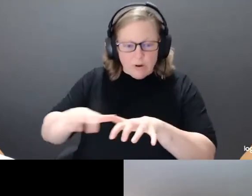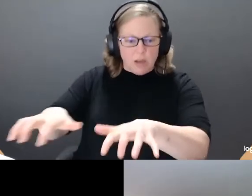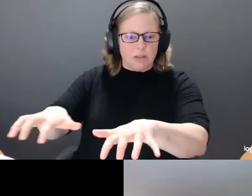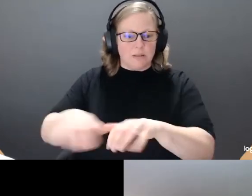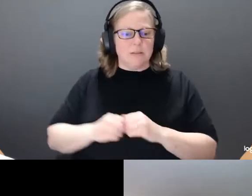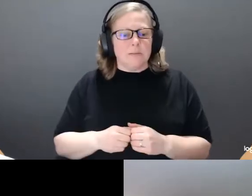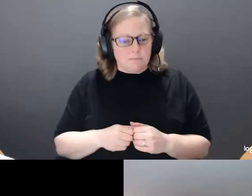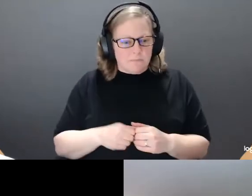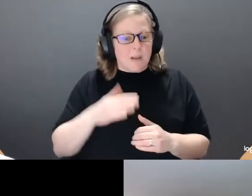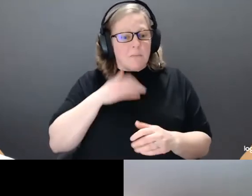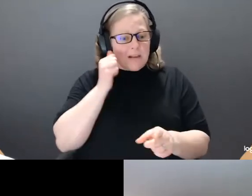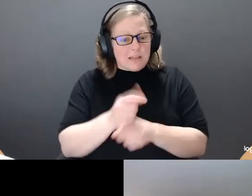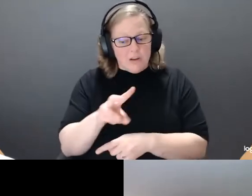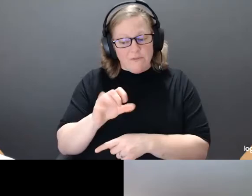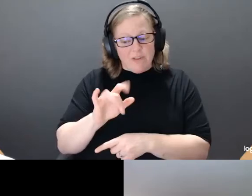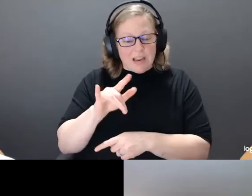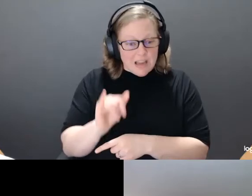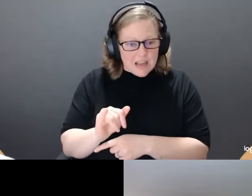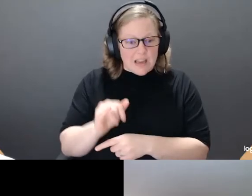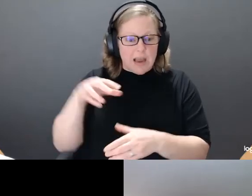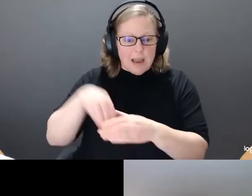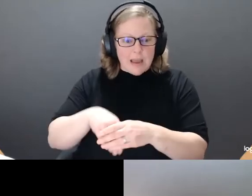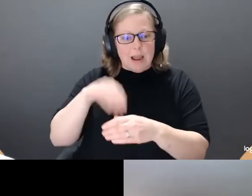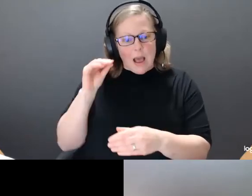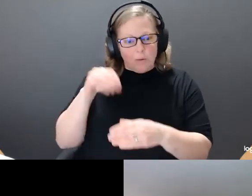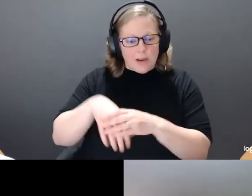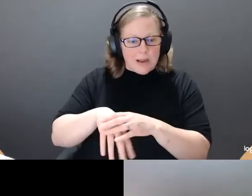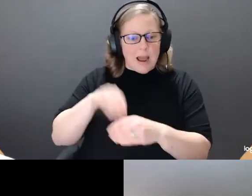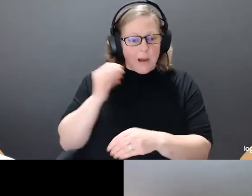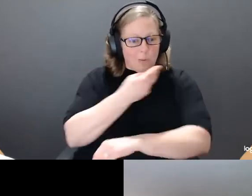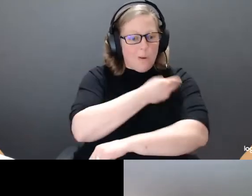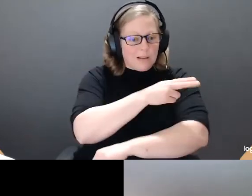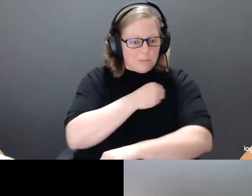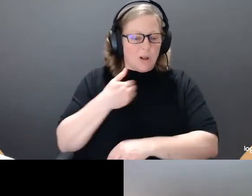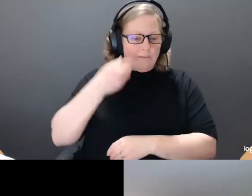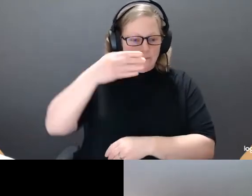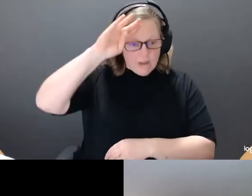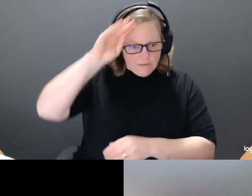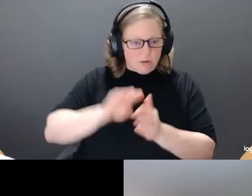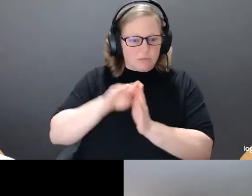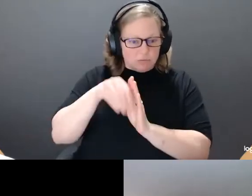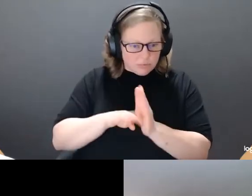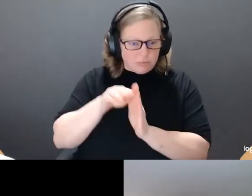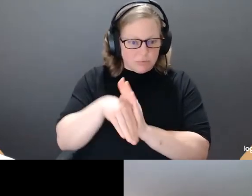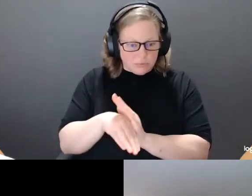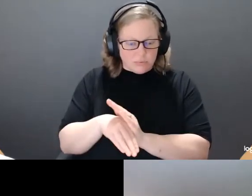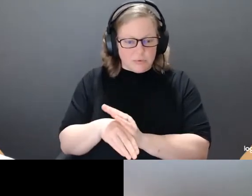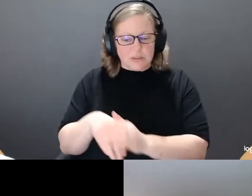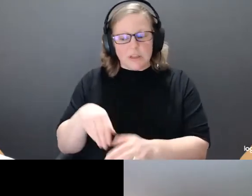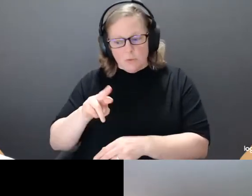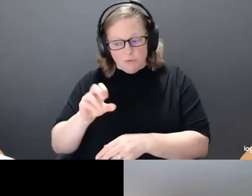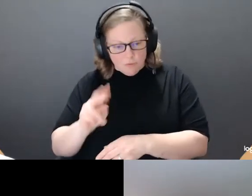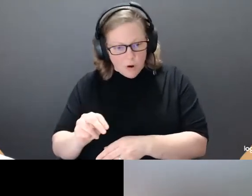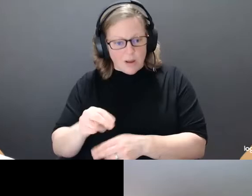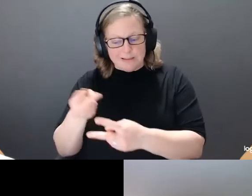was in and out of the local hospital for two months with a fever. Both she and Ron recovered. Mel, the oldest of 13,